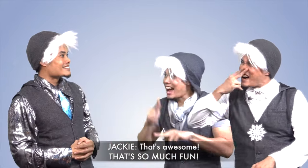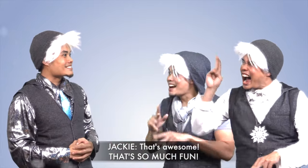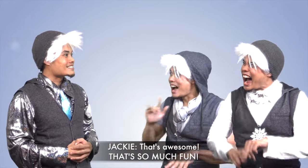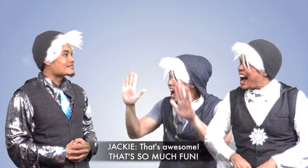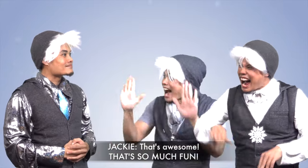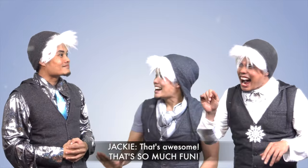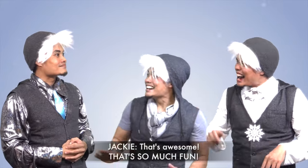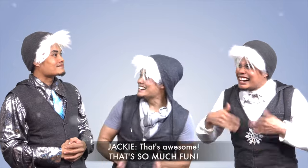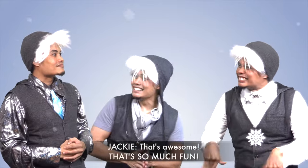is so much fun!